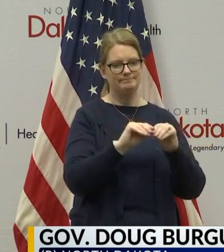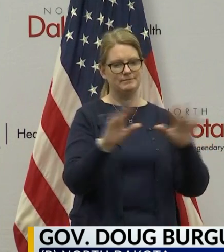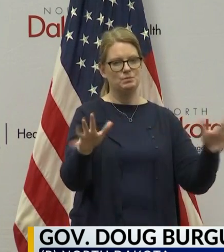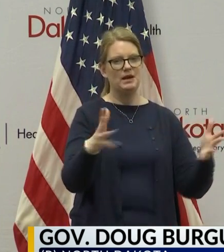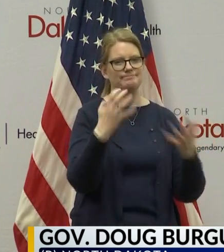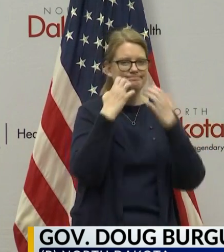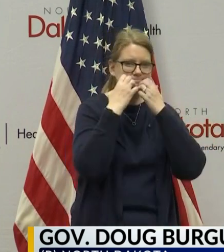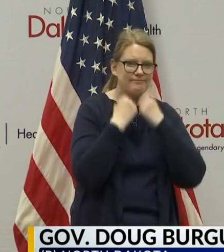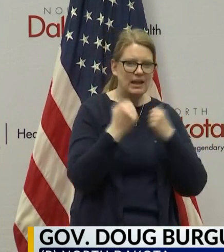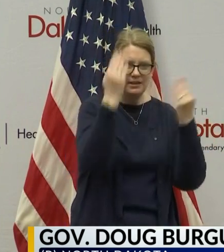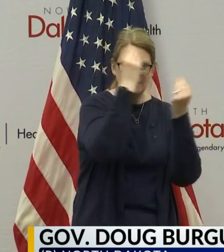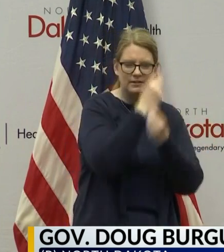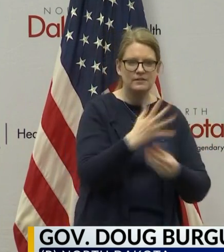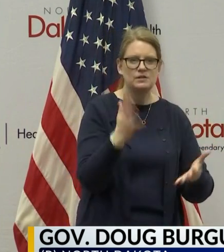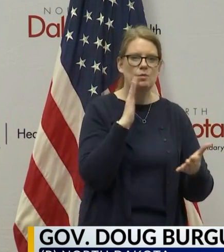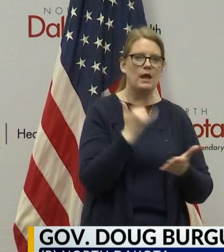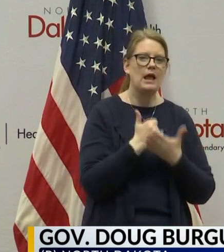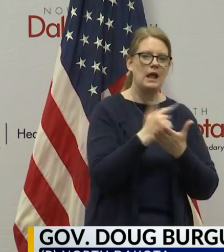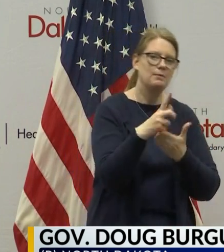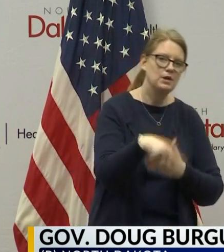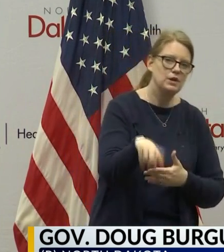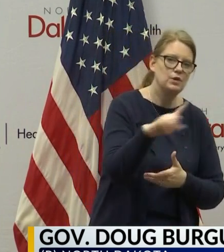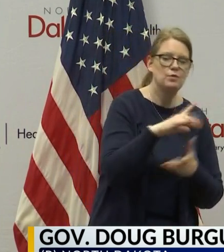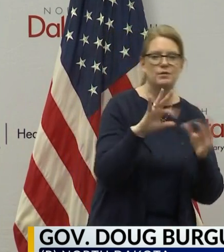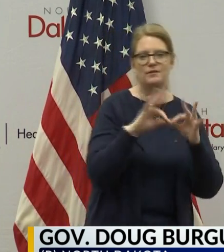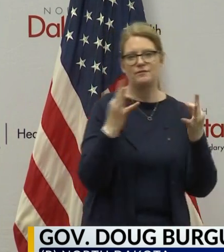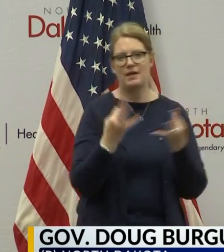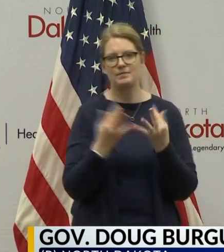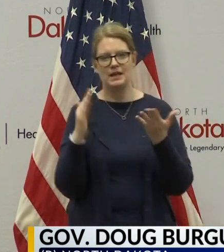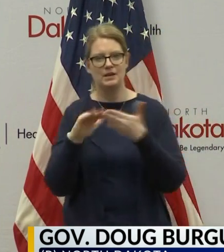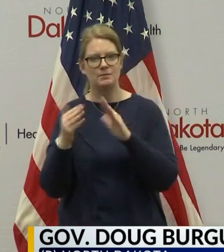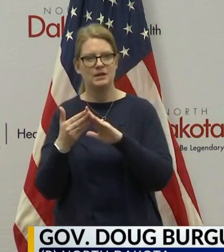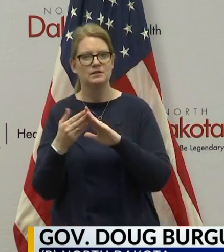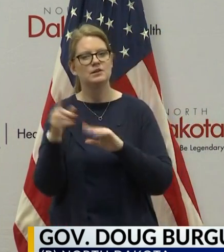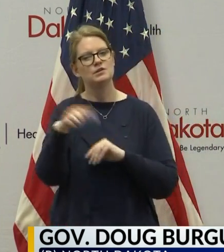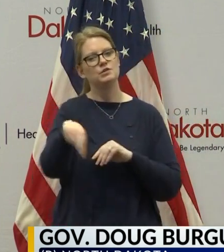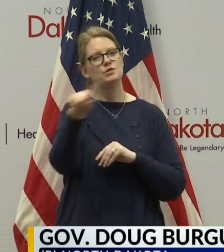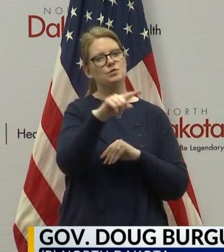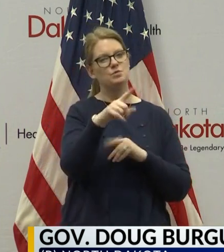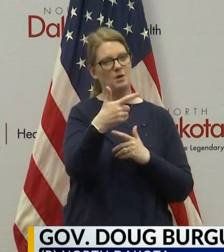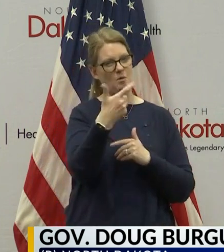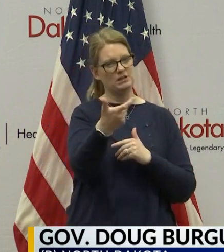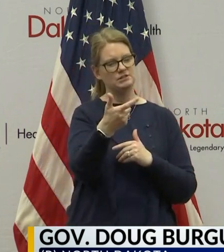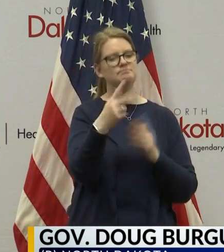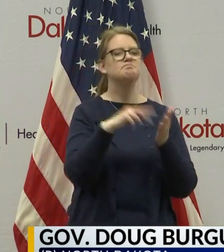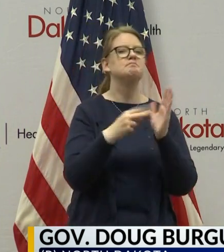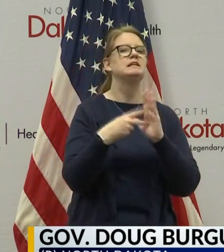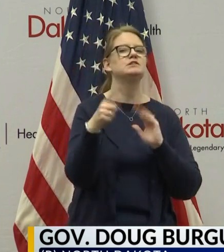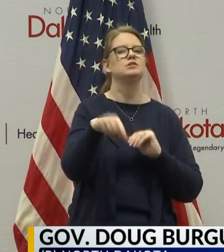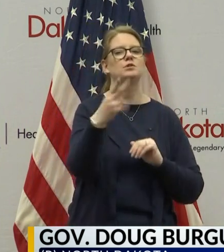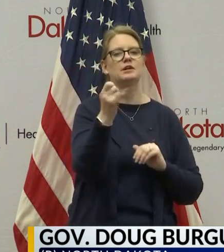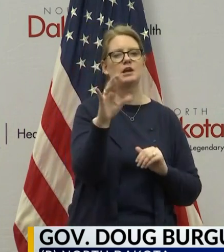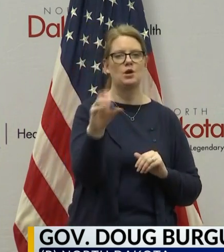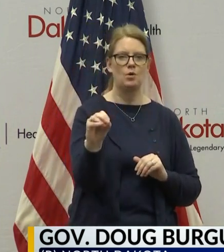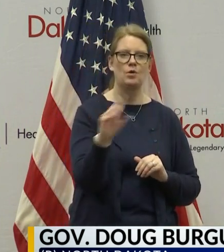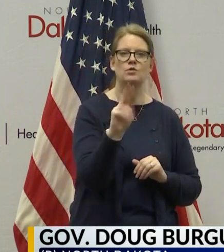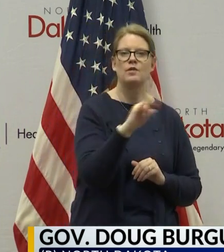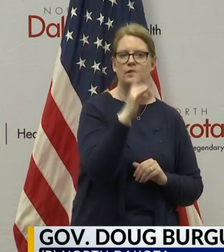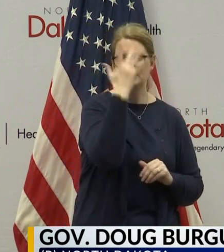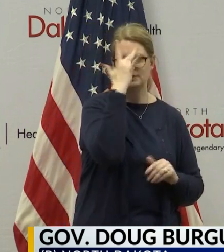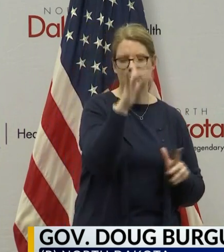protect you, your family, and your community. Uh, anybody who's watching, you're a hero to us. So, North Dakota smart, stay healthy,